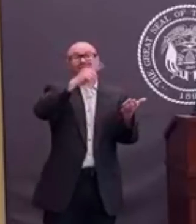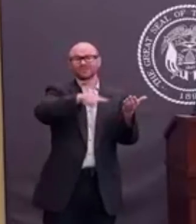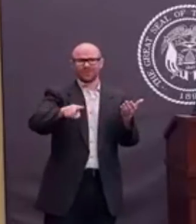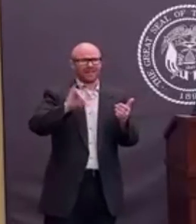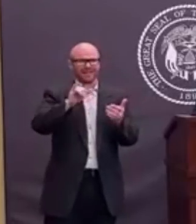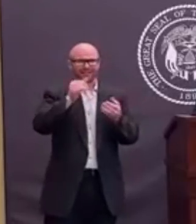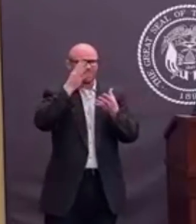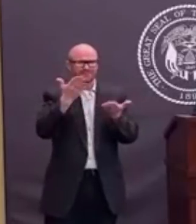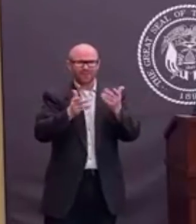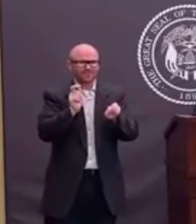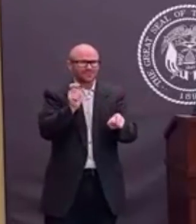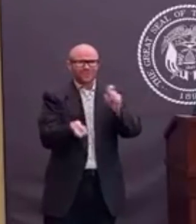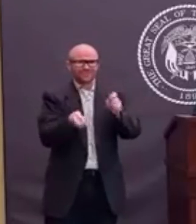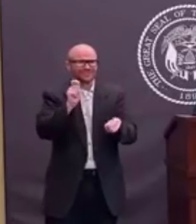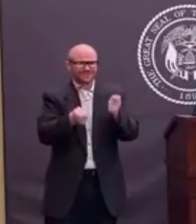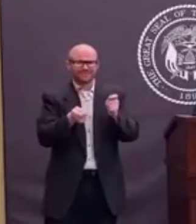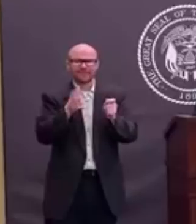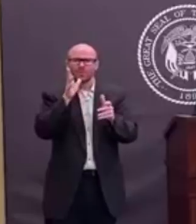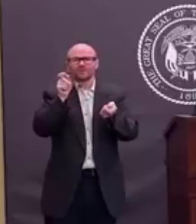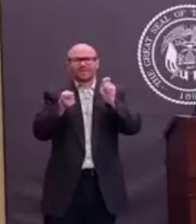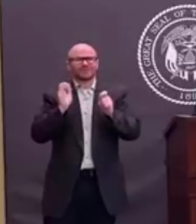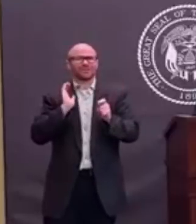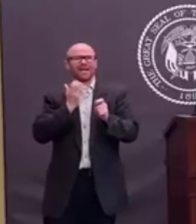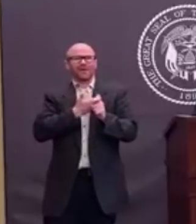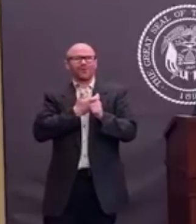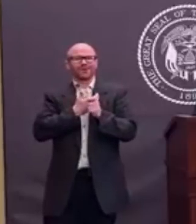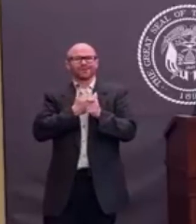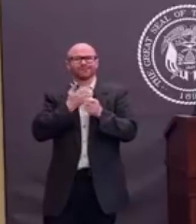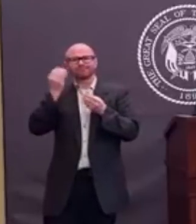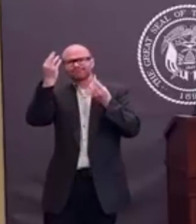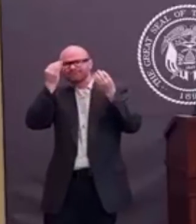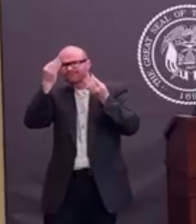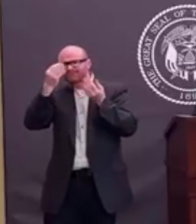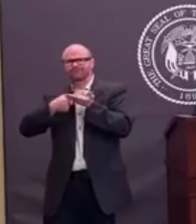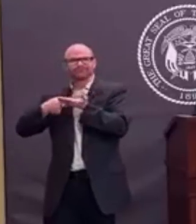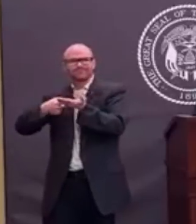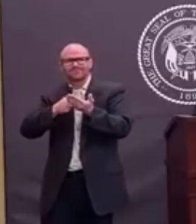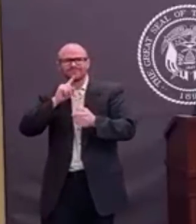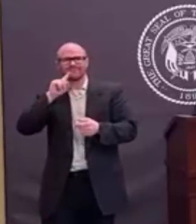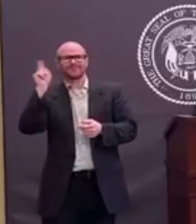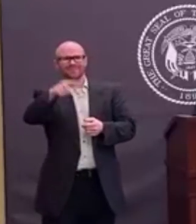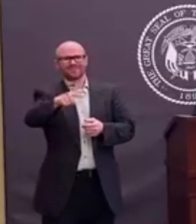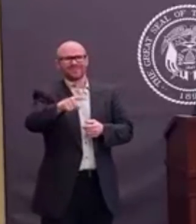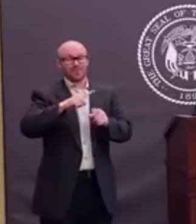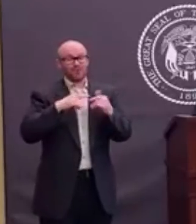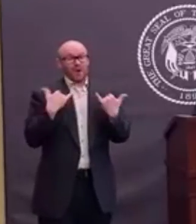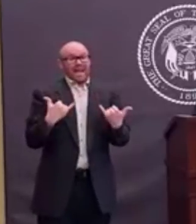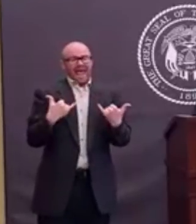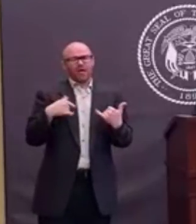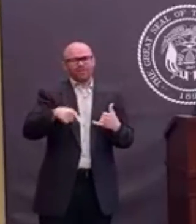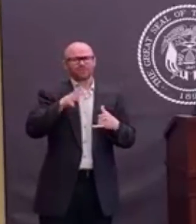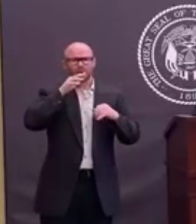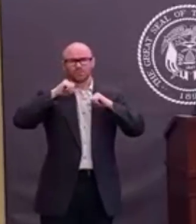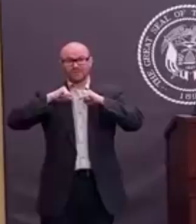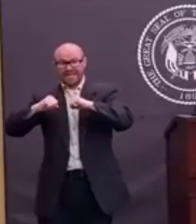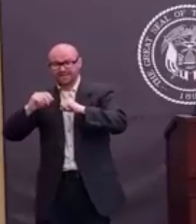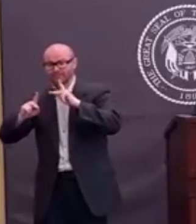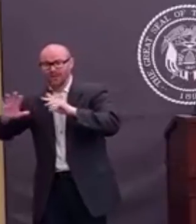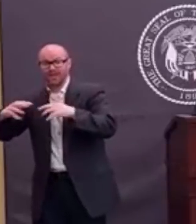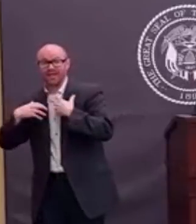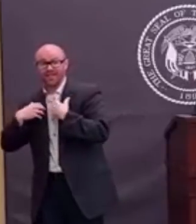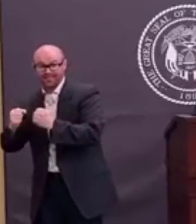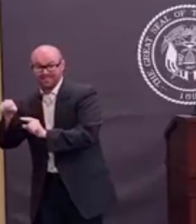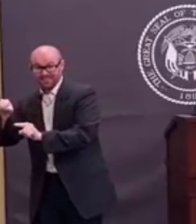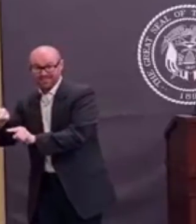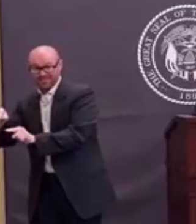in the direction that the data will take us. But this was allow us to protect people's health throughout